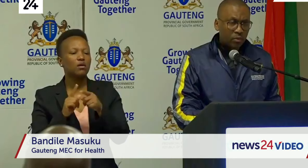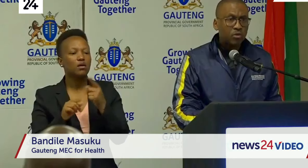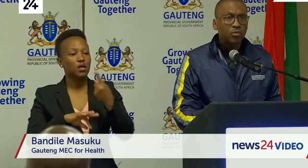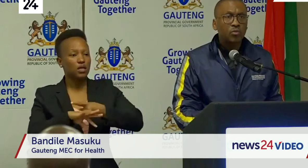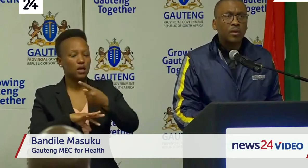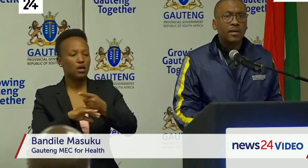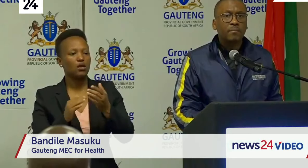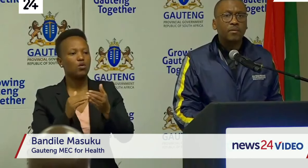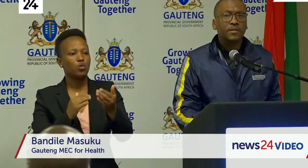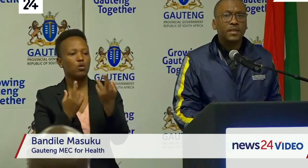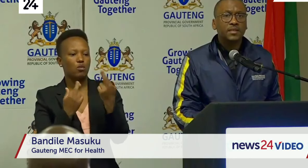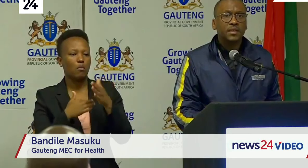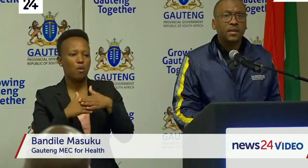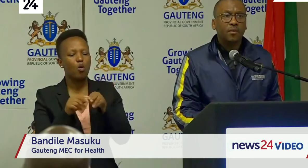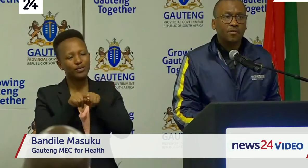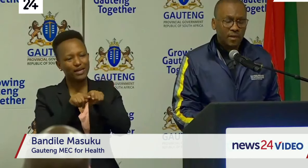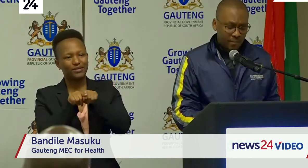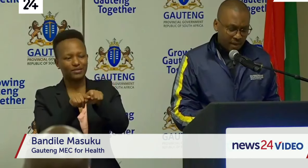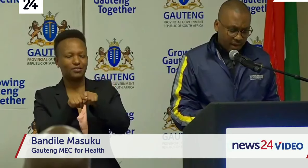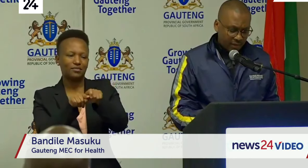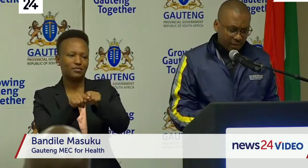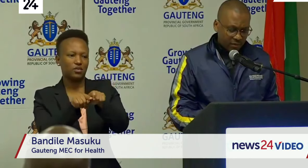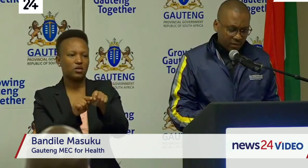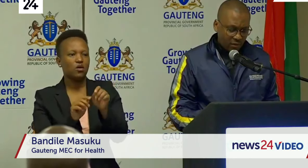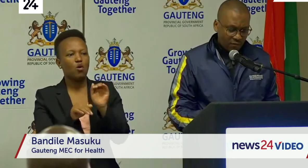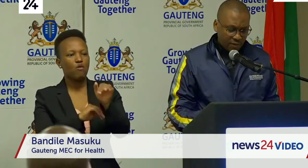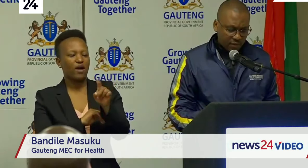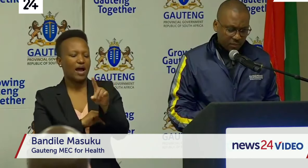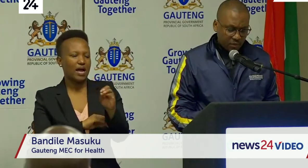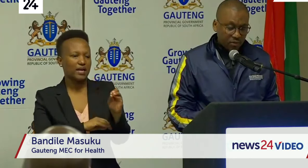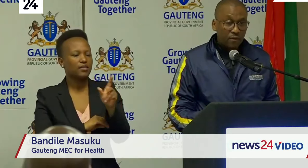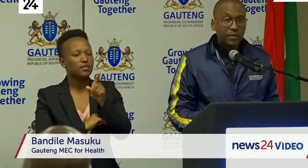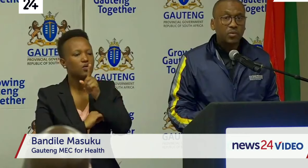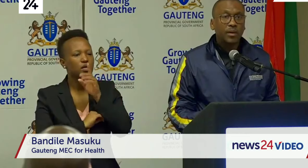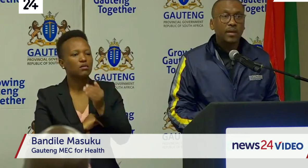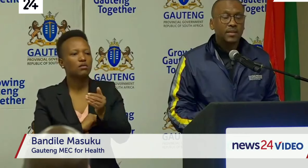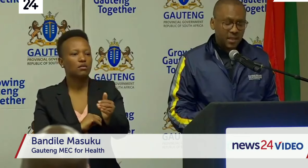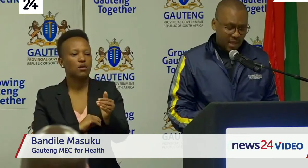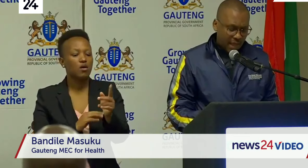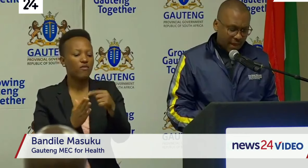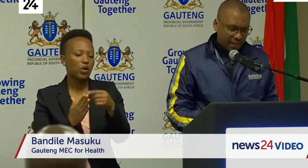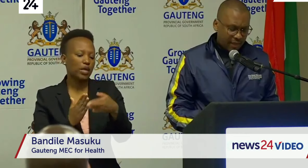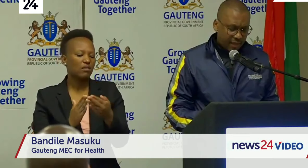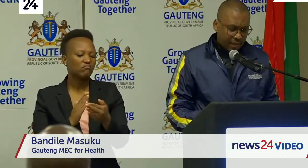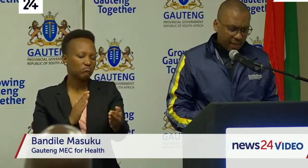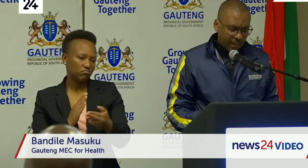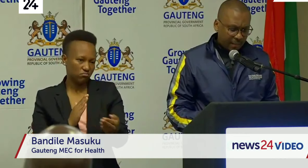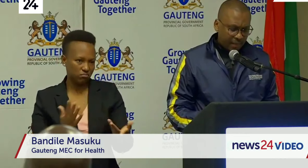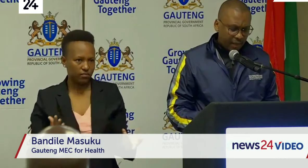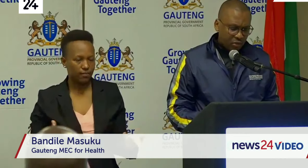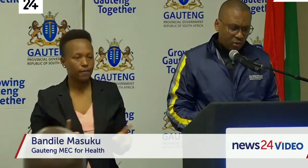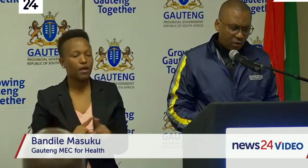that we are going to do a number of tests over 100,000 over this period of this weekend and I think